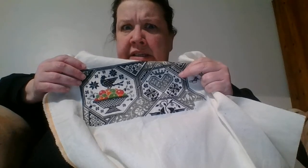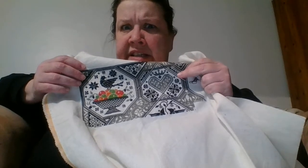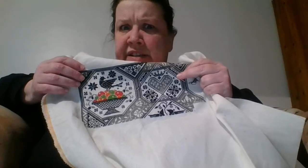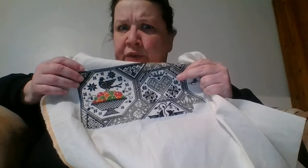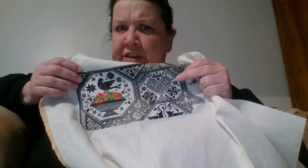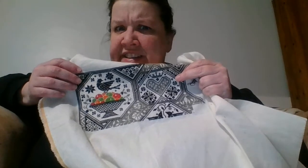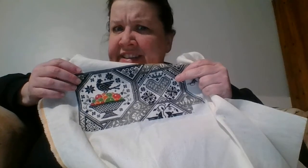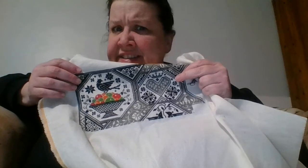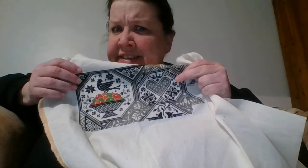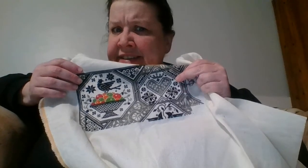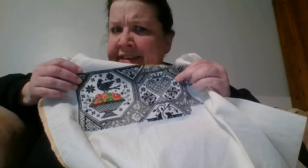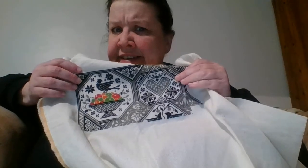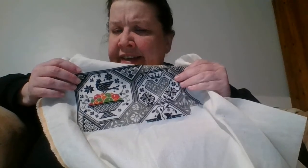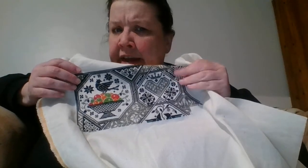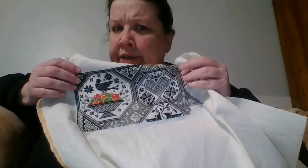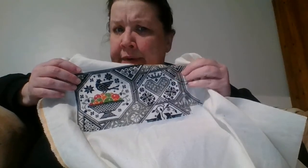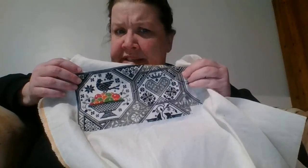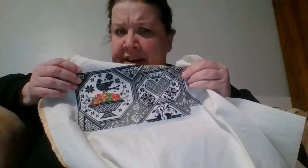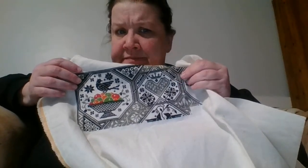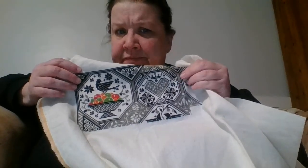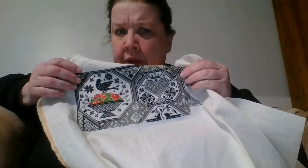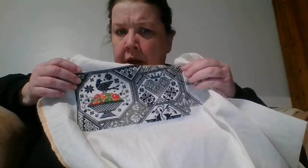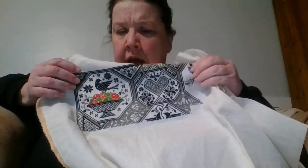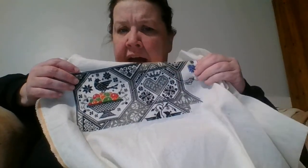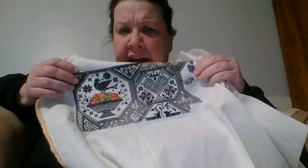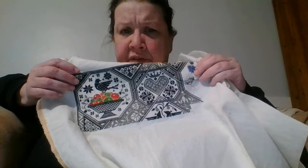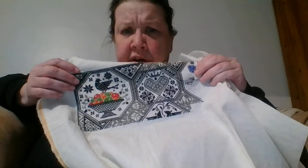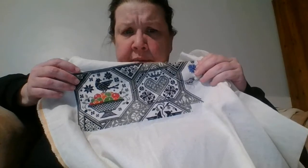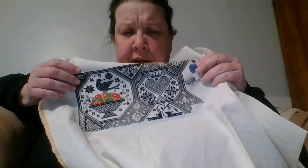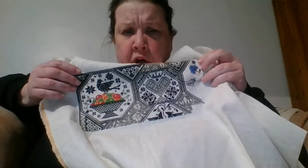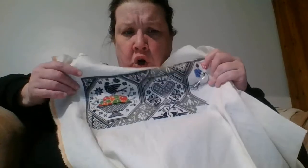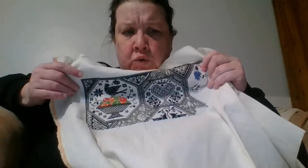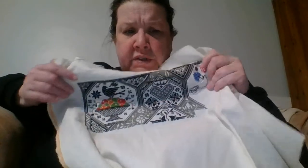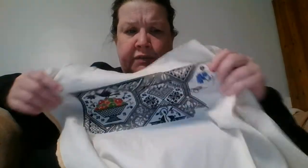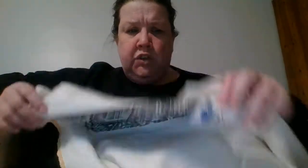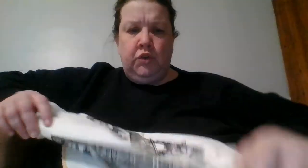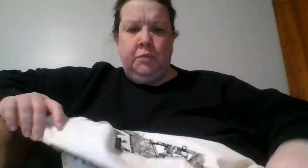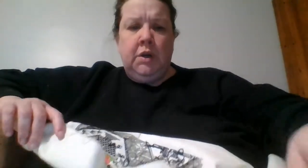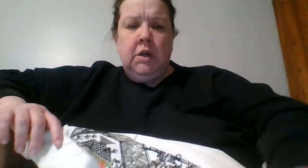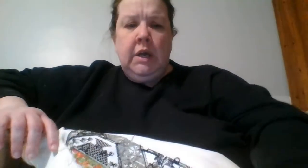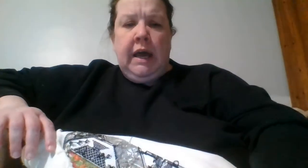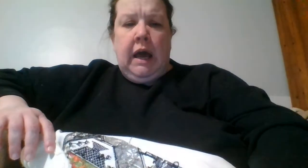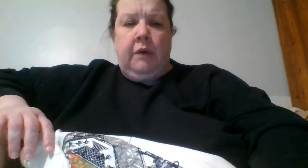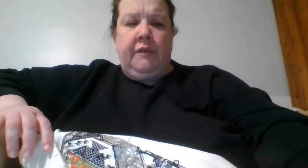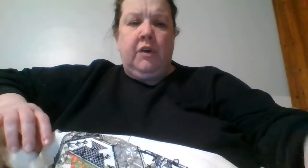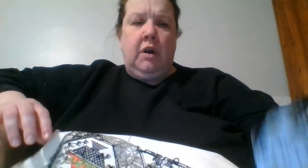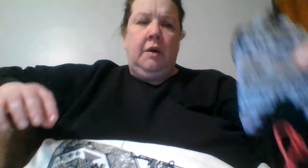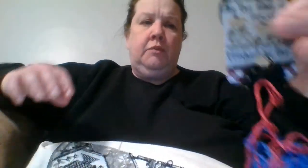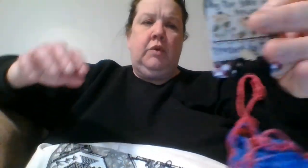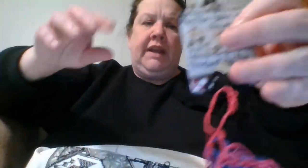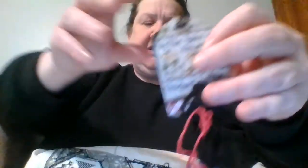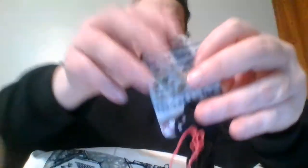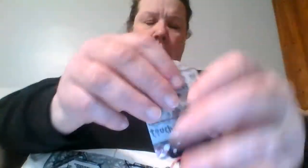six four six and three ten I have one of the big cones of doom however um what I did